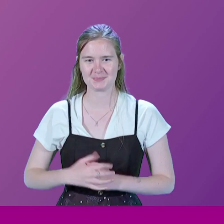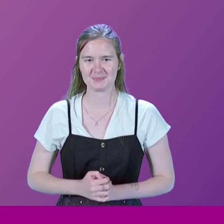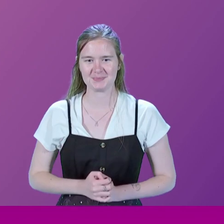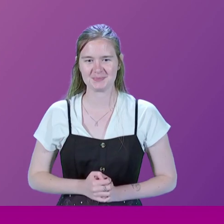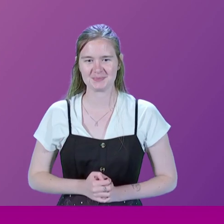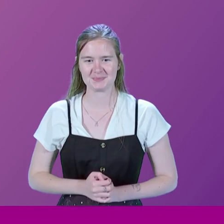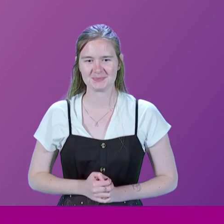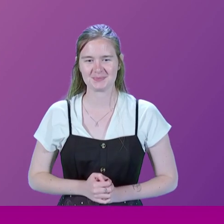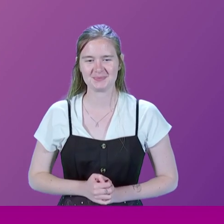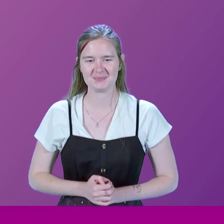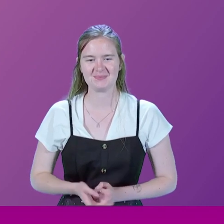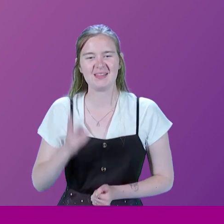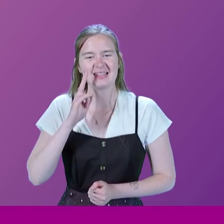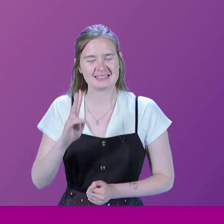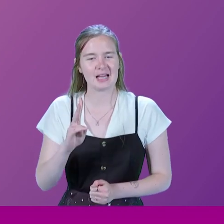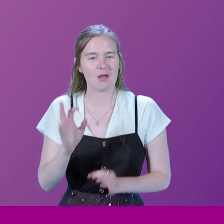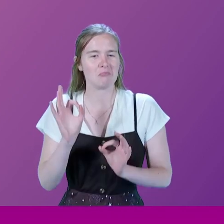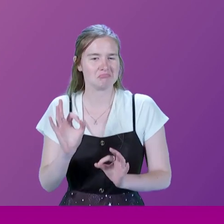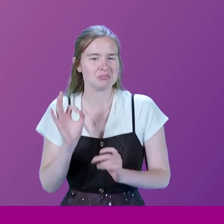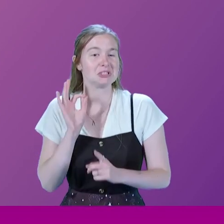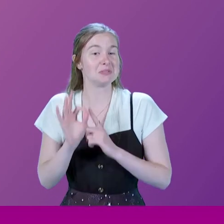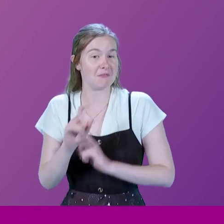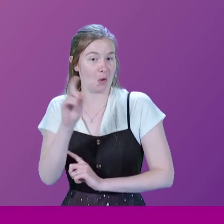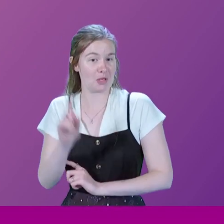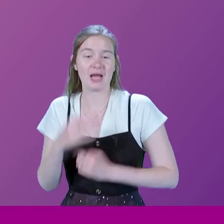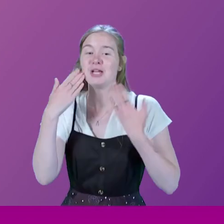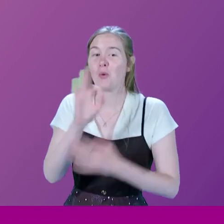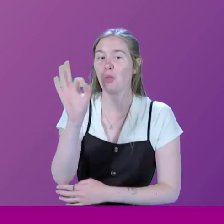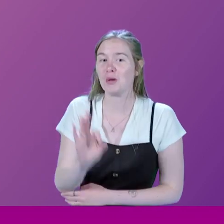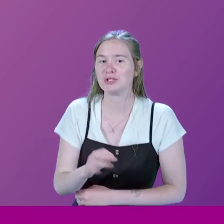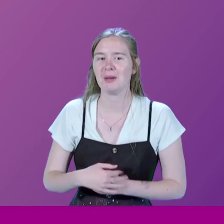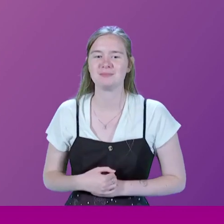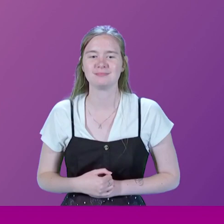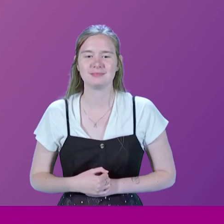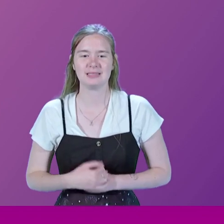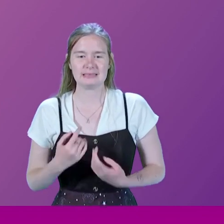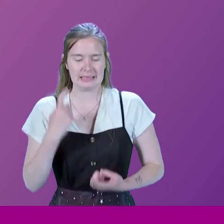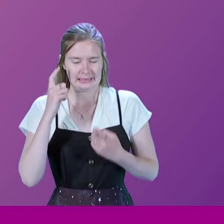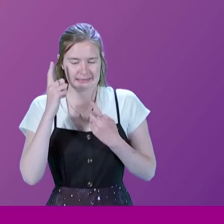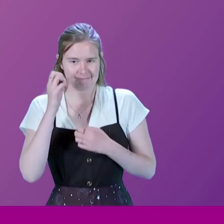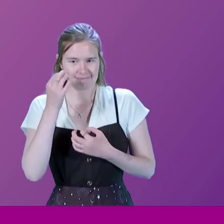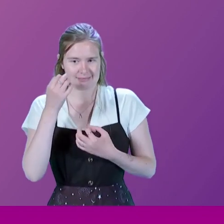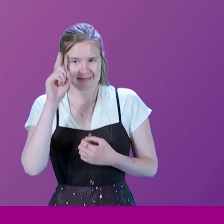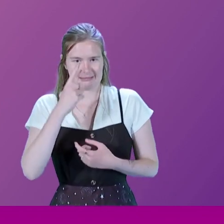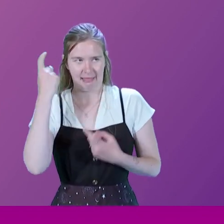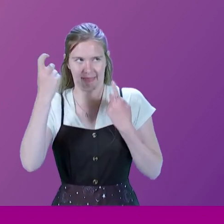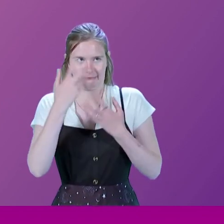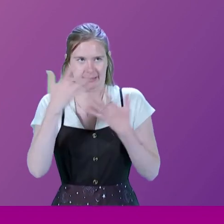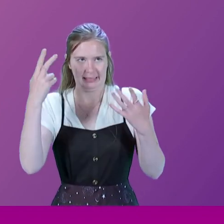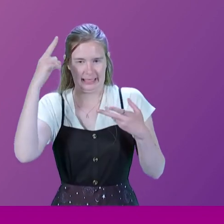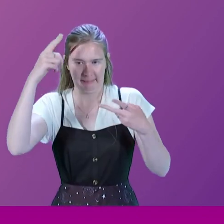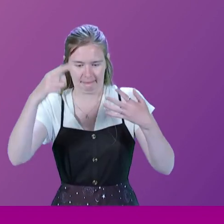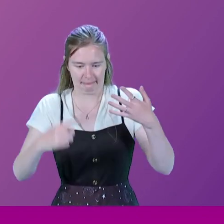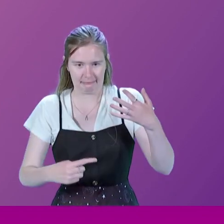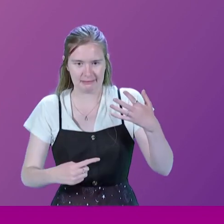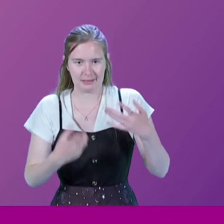I could see he had obviously some particular question in mind. I didn't know the question. I can't think of any. And that might give us an opportunity. That might give us an